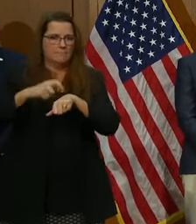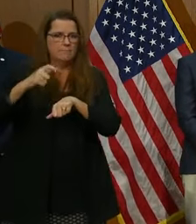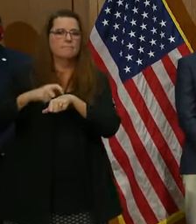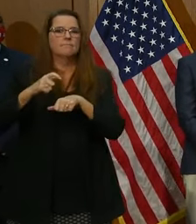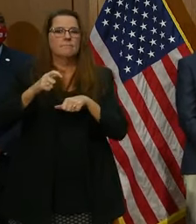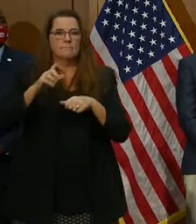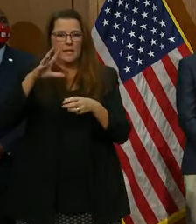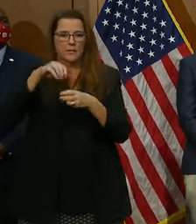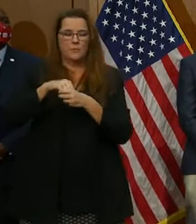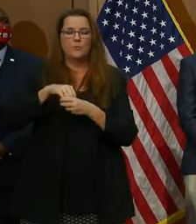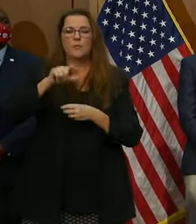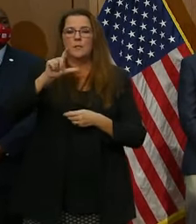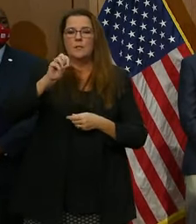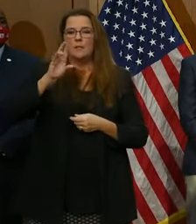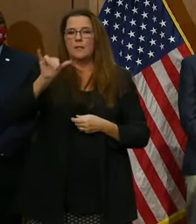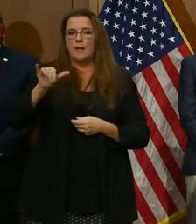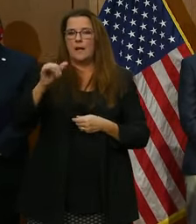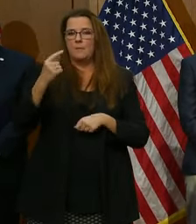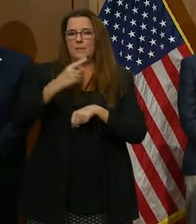Finally,